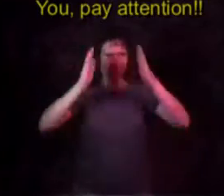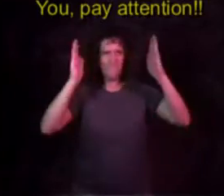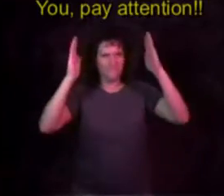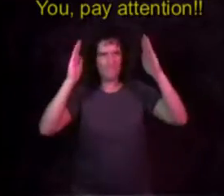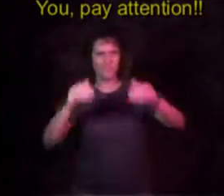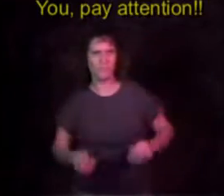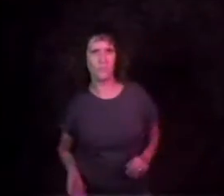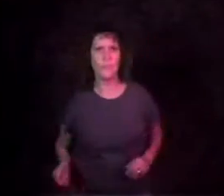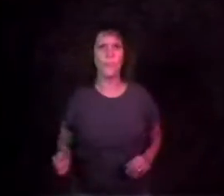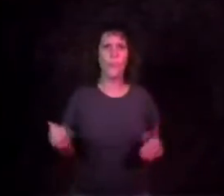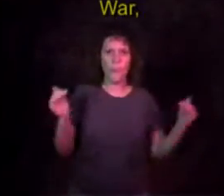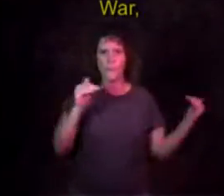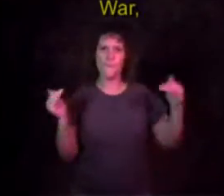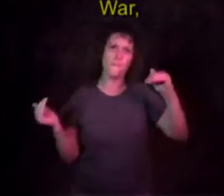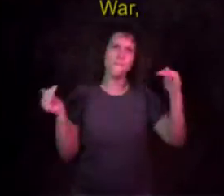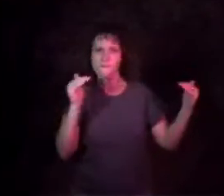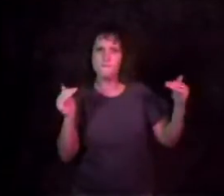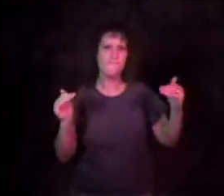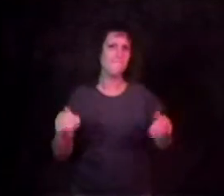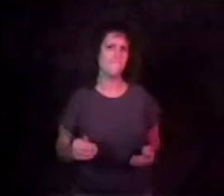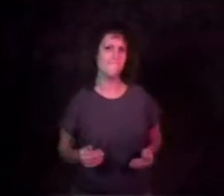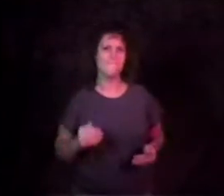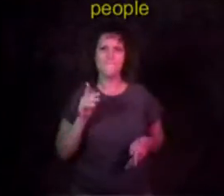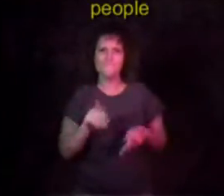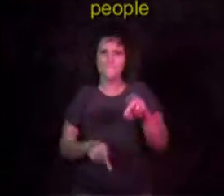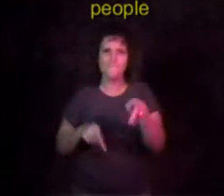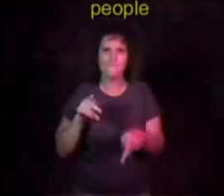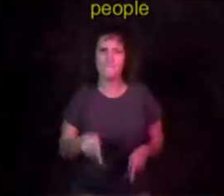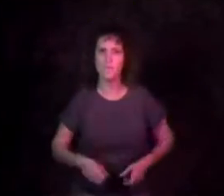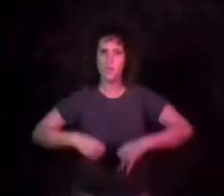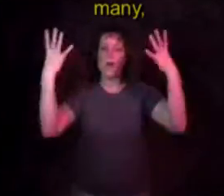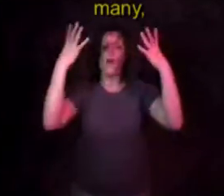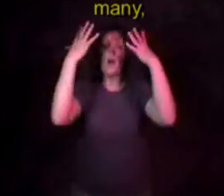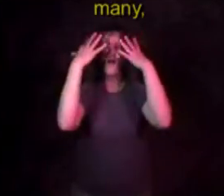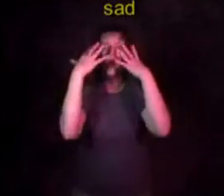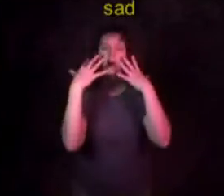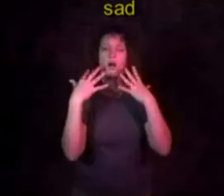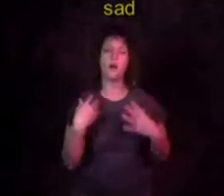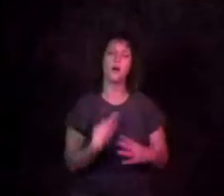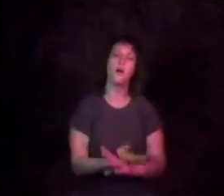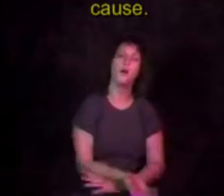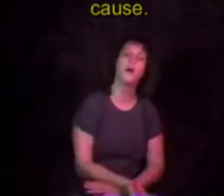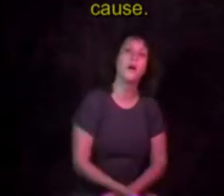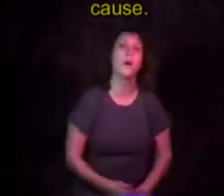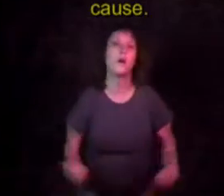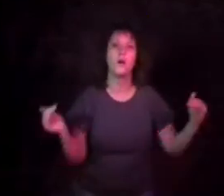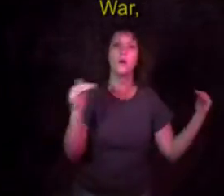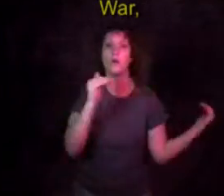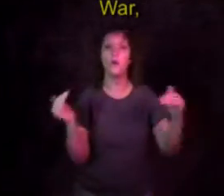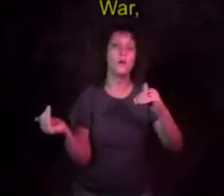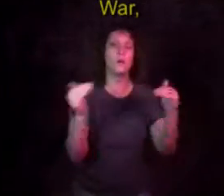absolutely, nothing, listen to me, what, it ain't nothing but a heartbreaker,